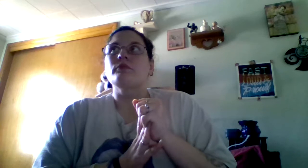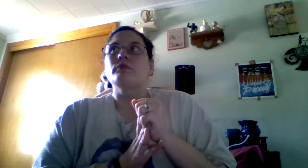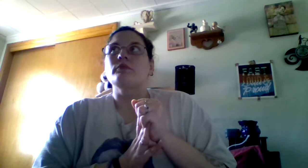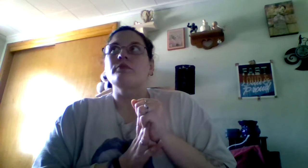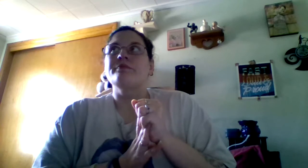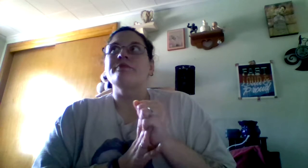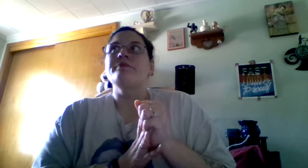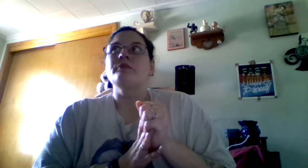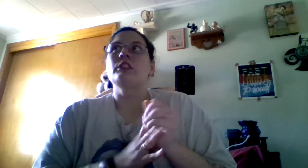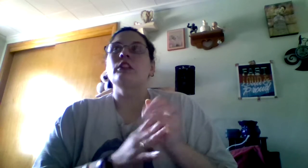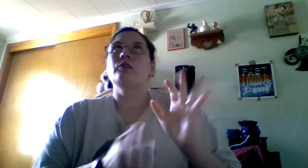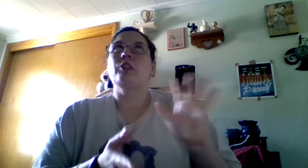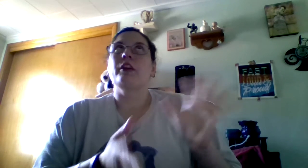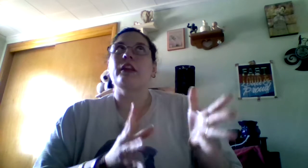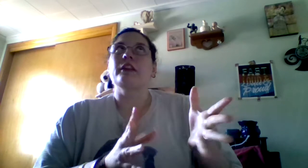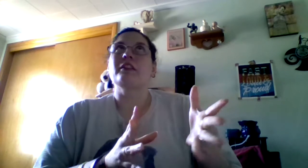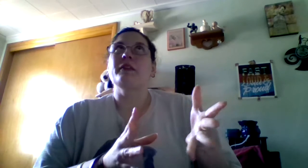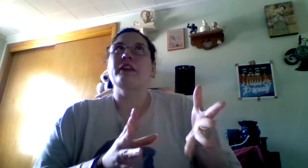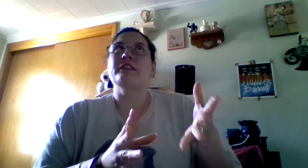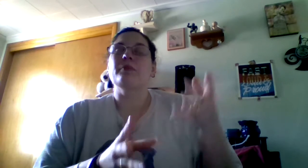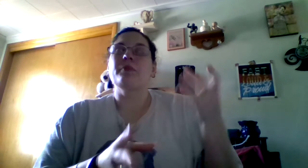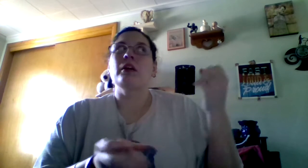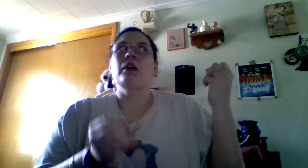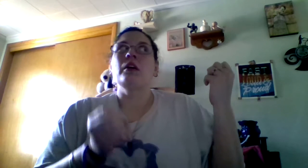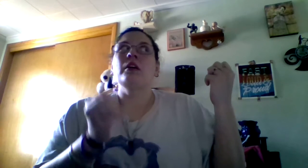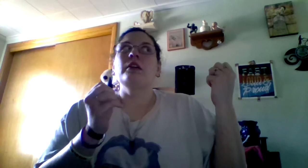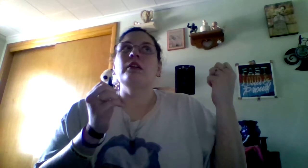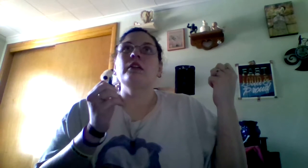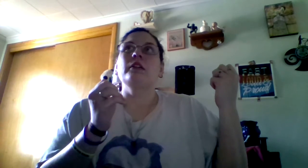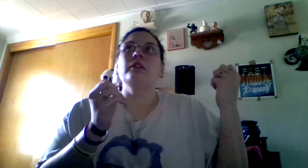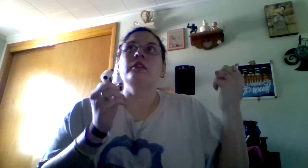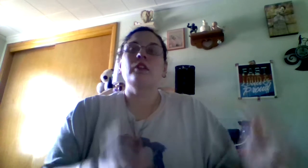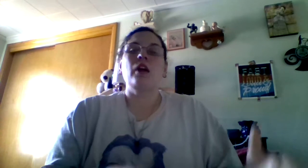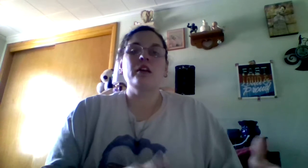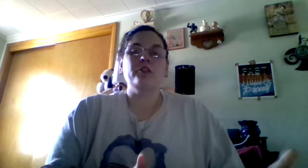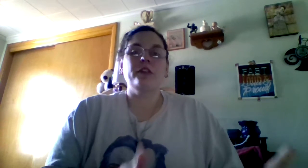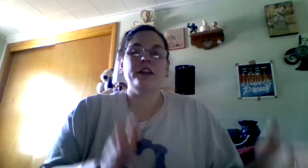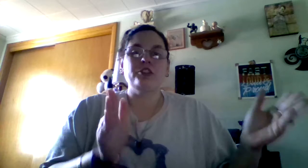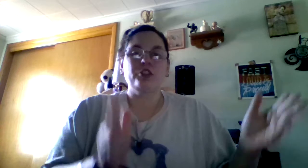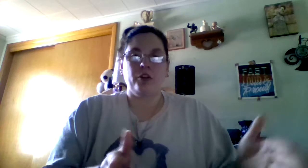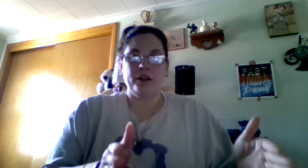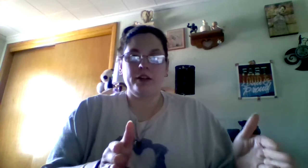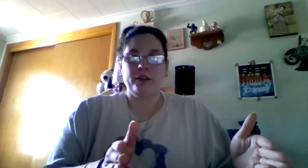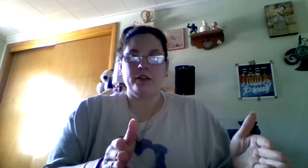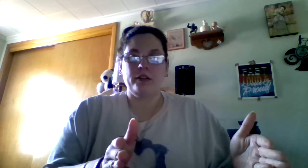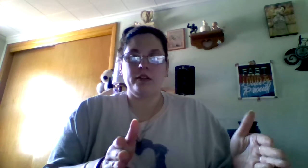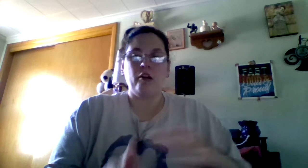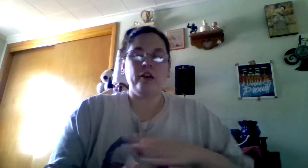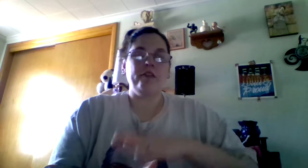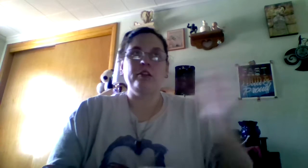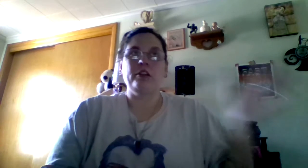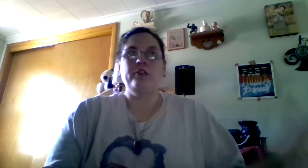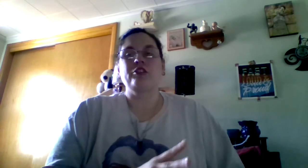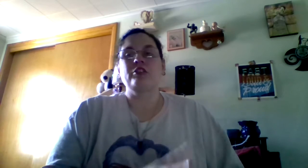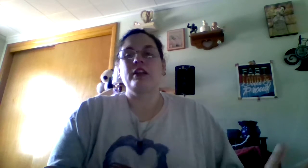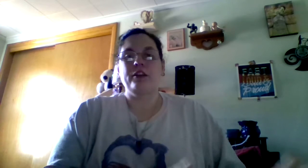Hmm, let's try and pick some of this up. Long story short, I'll give you another version later.